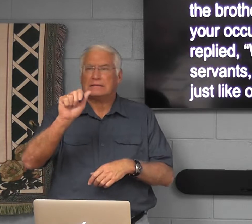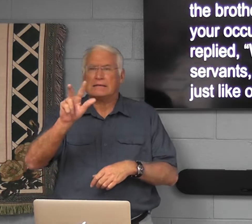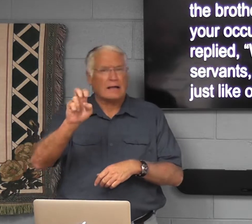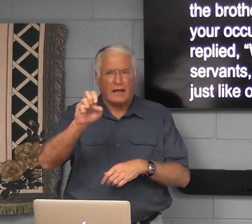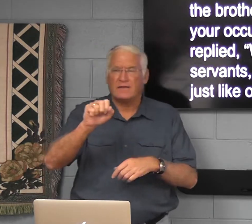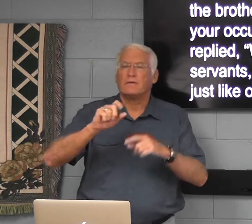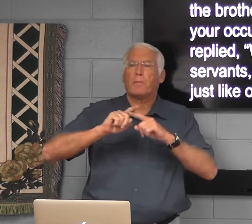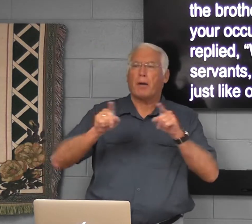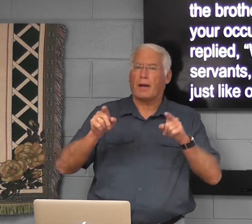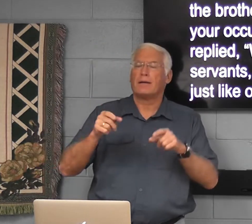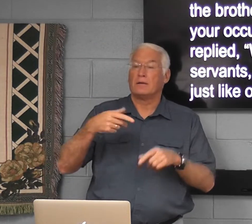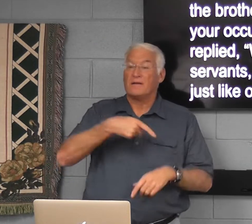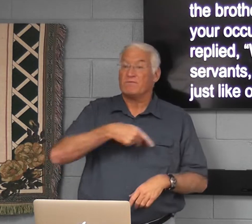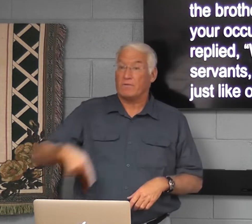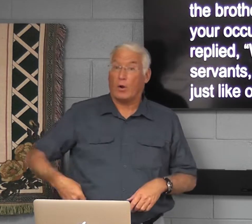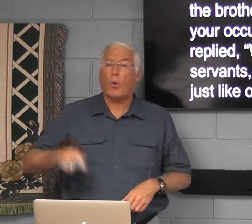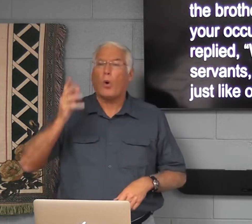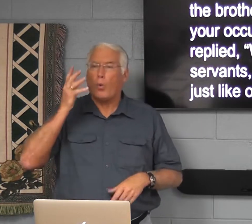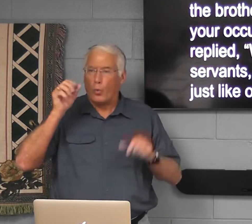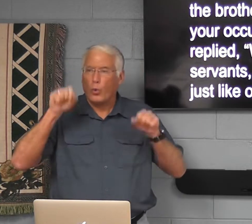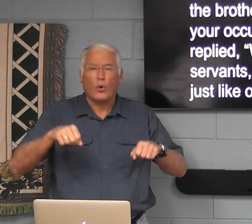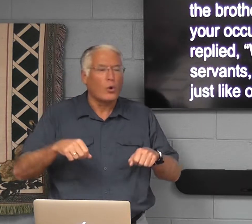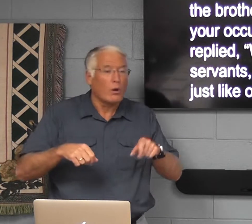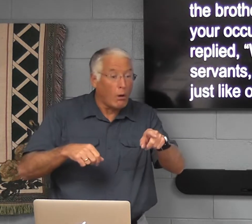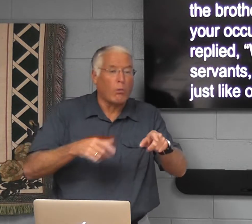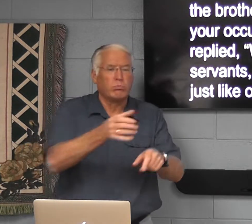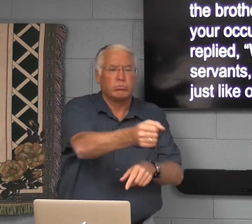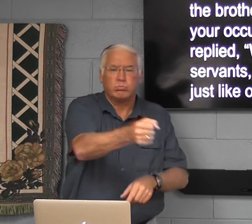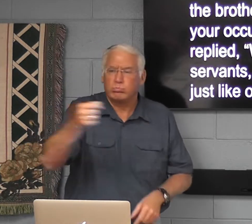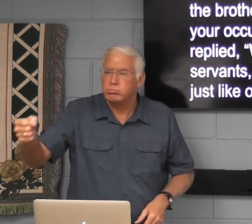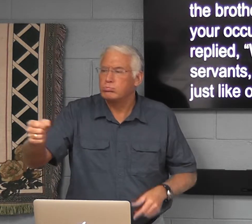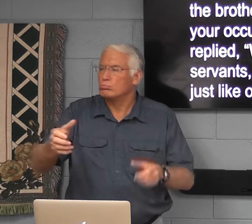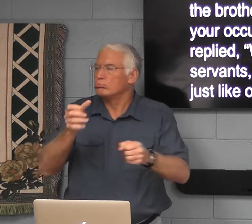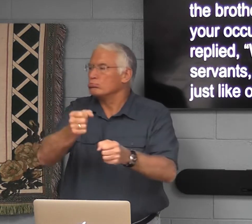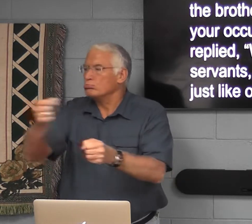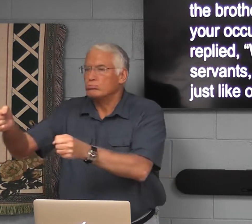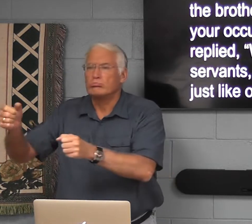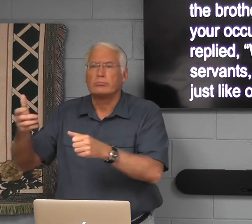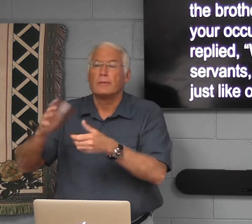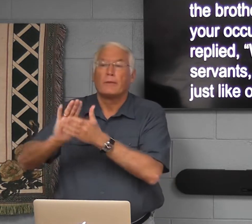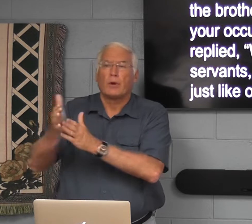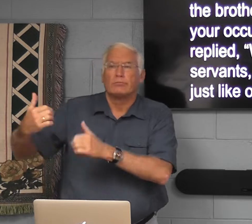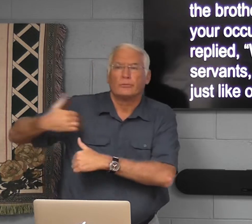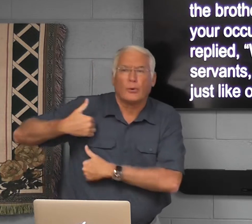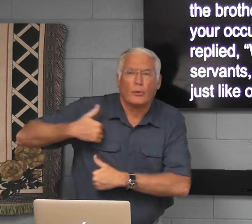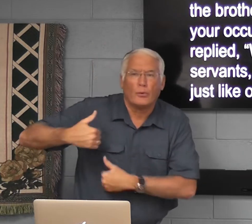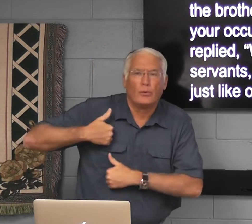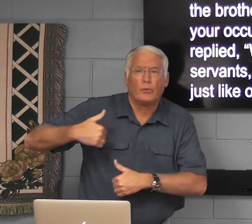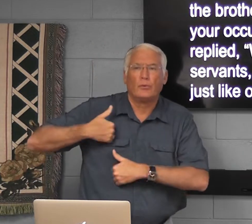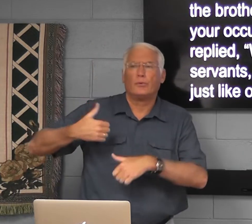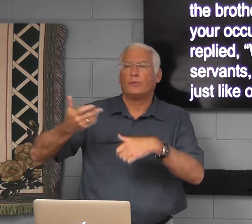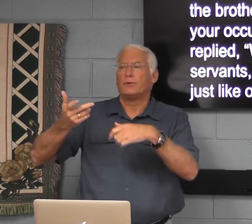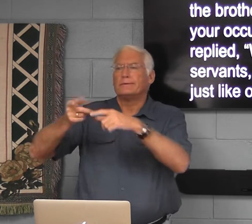occupations. They weren't slaves, but the Pharaoh could use them to become other